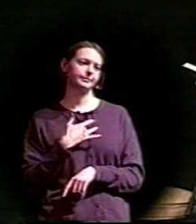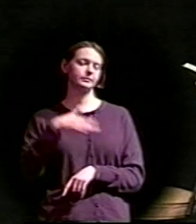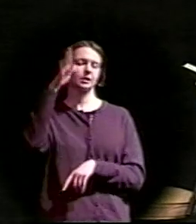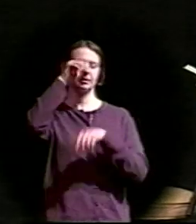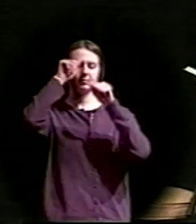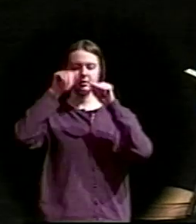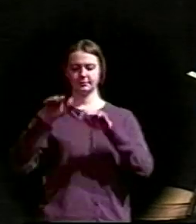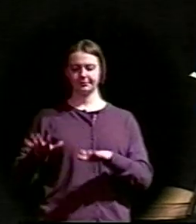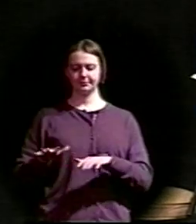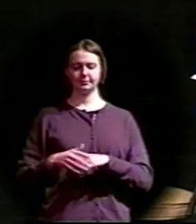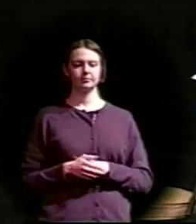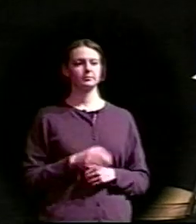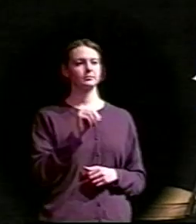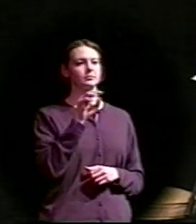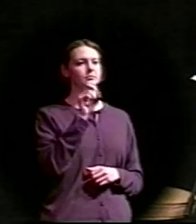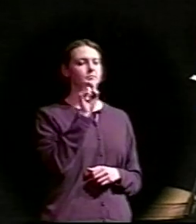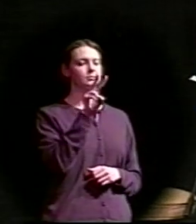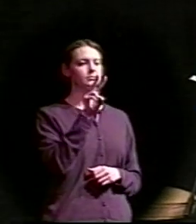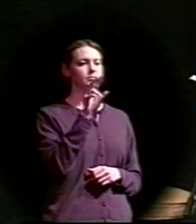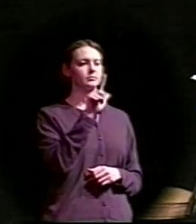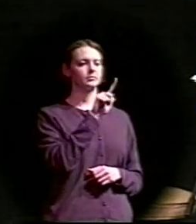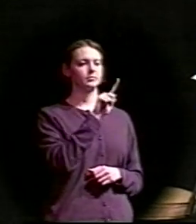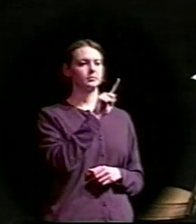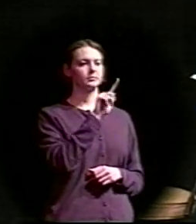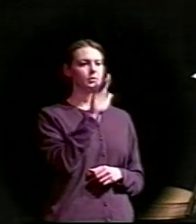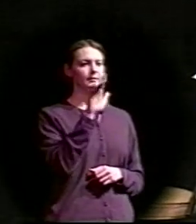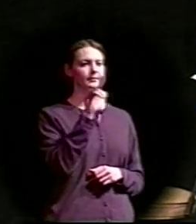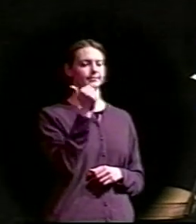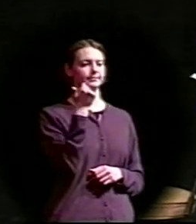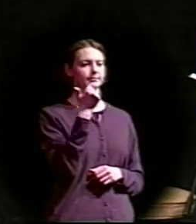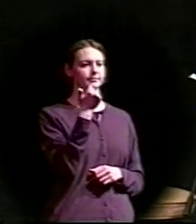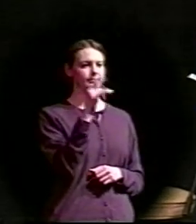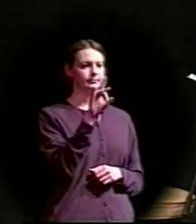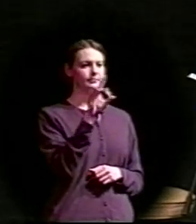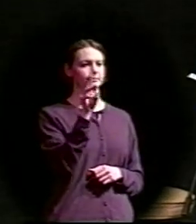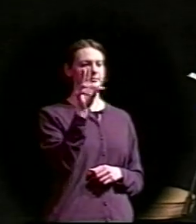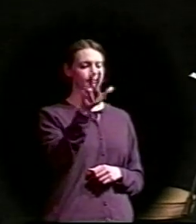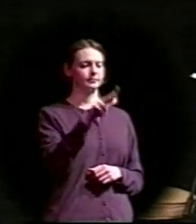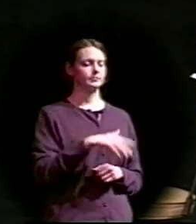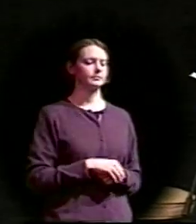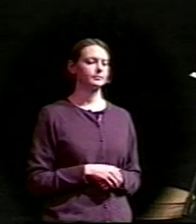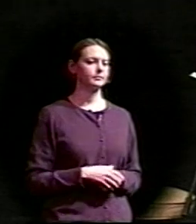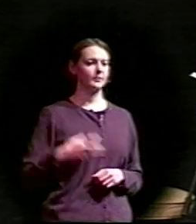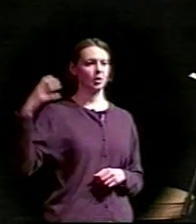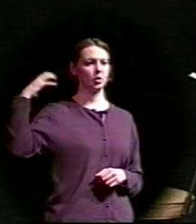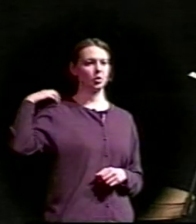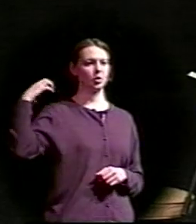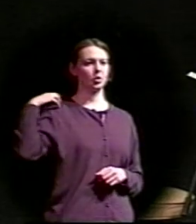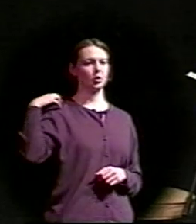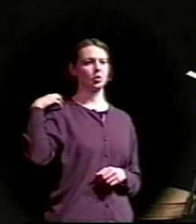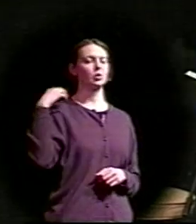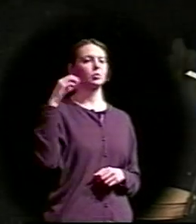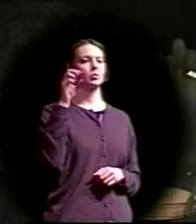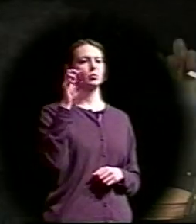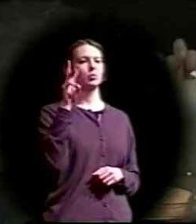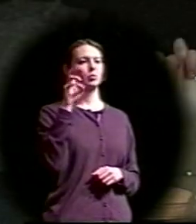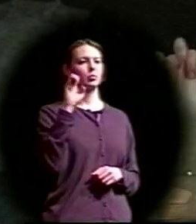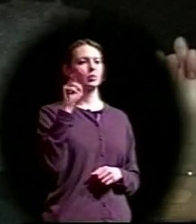November 25, 1863, Colonel Wesley Parker Winans killed Battle of Missionary Ridge, Tennessee,